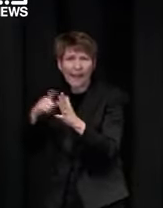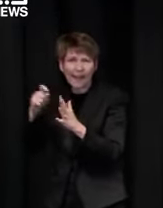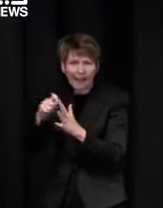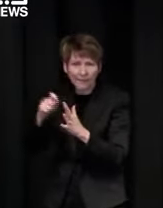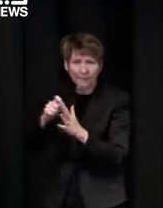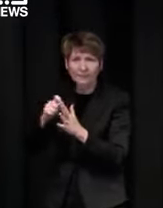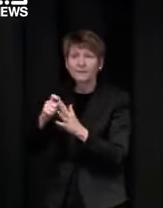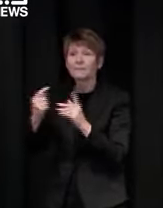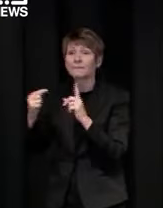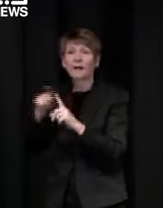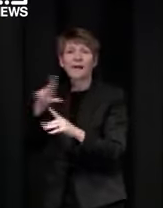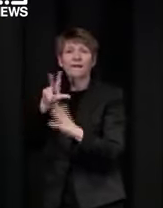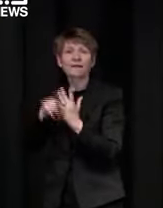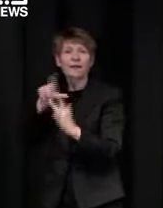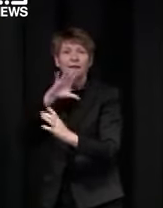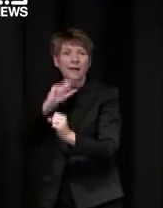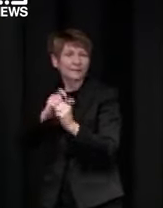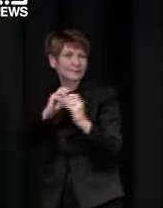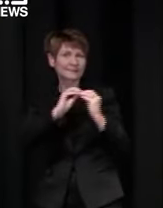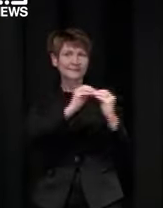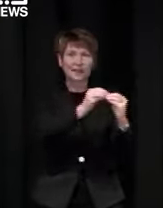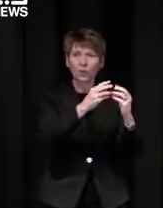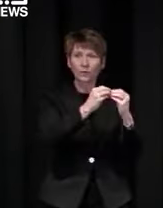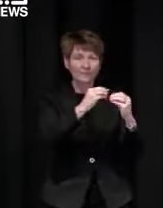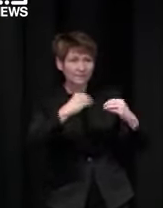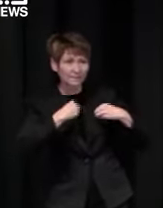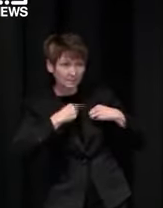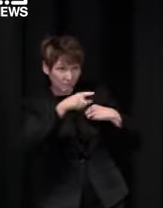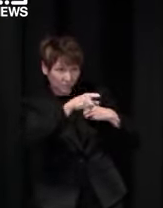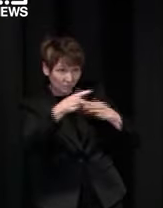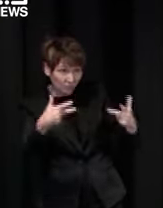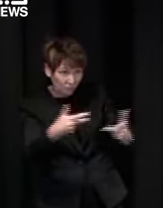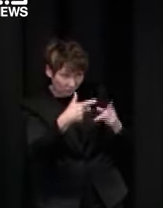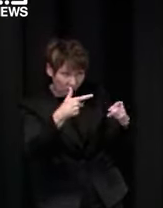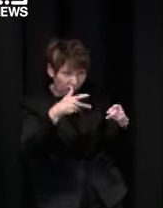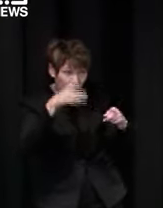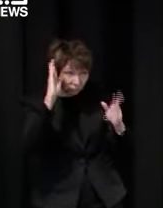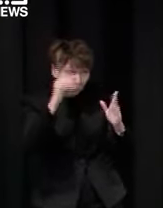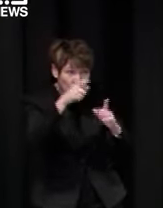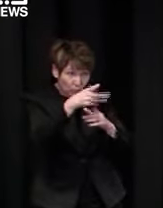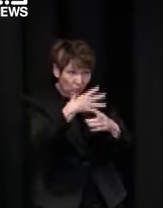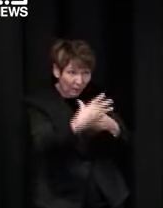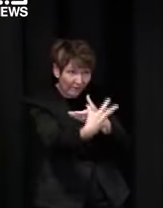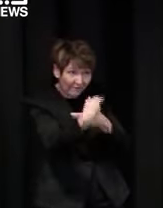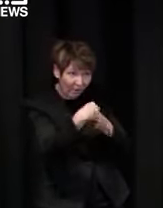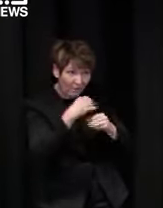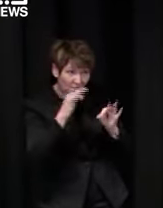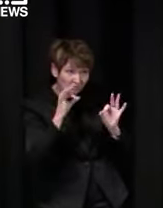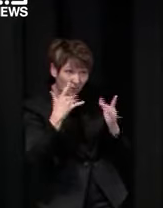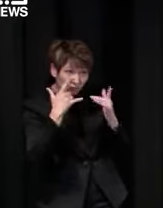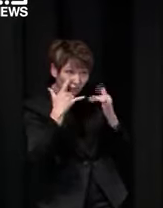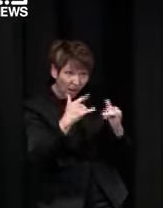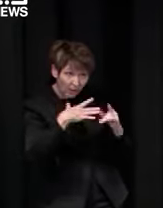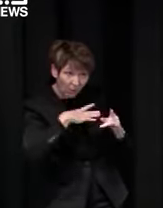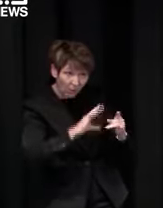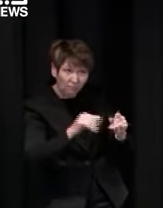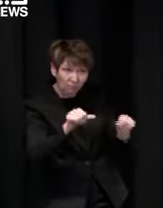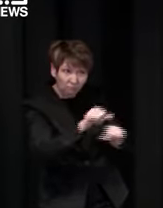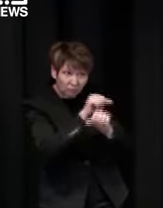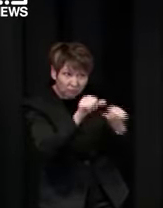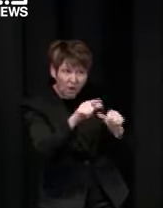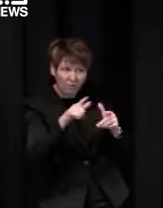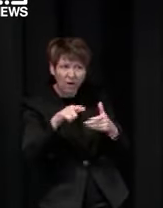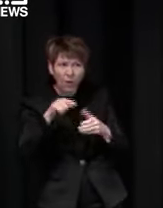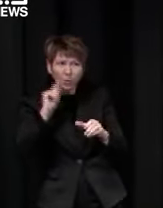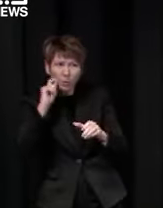businesses um are very clear about what their obligations and their rights are and what support they can expect when we get that